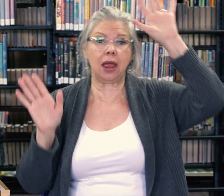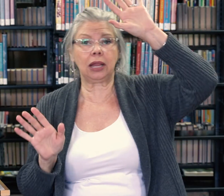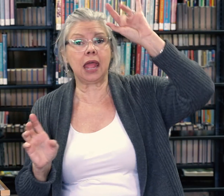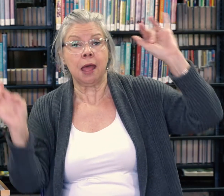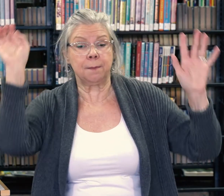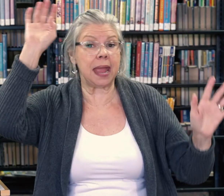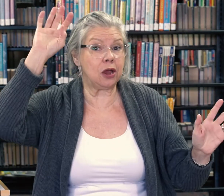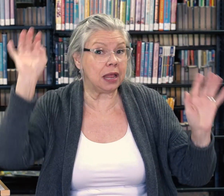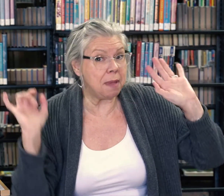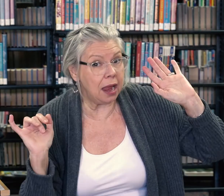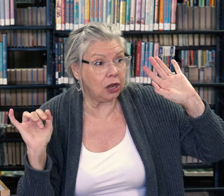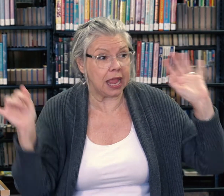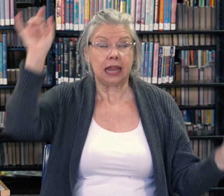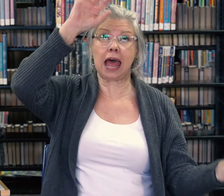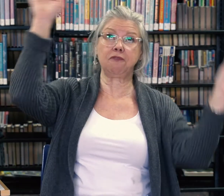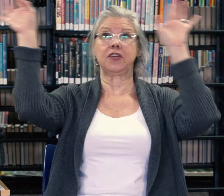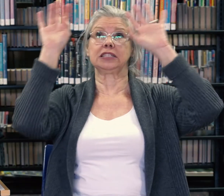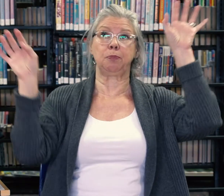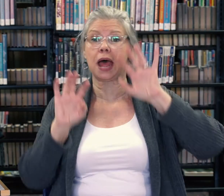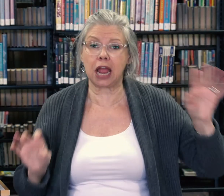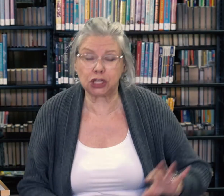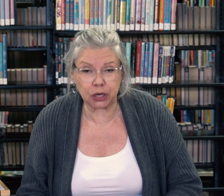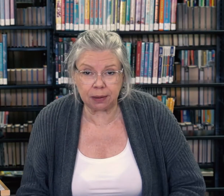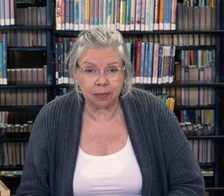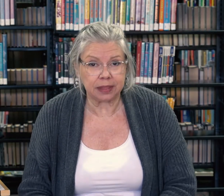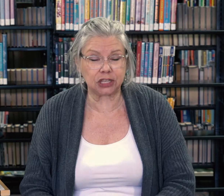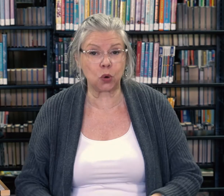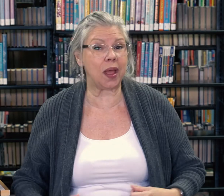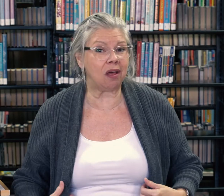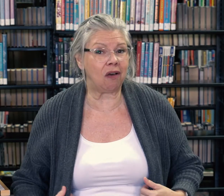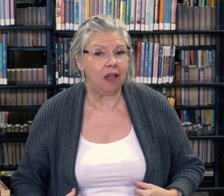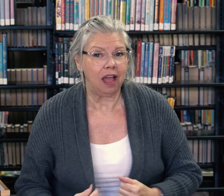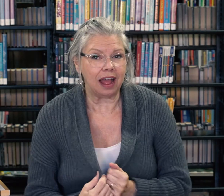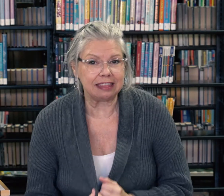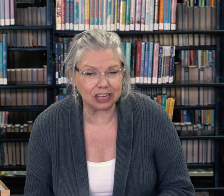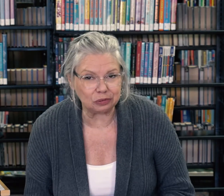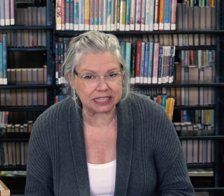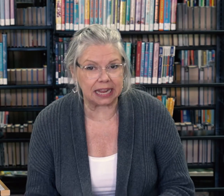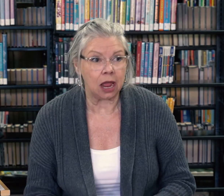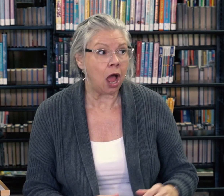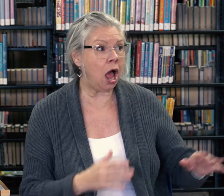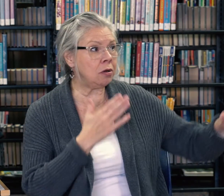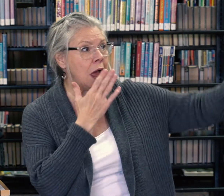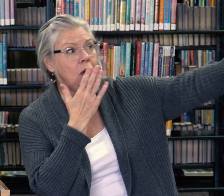merrily, merrily, merrily. Life is but a dream. Did you wiggle? Well, I think you did. Oh, no.